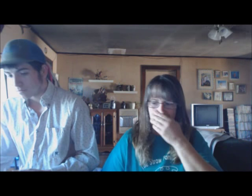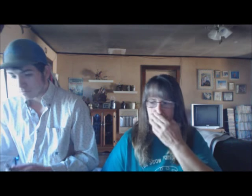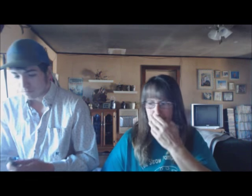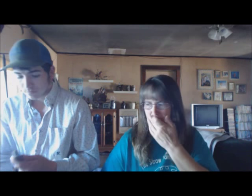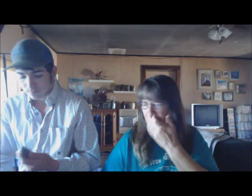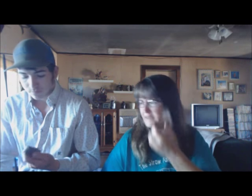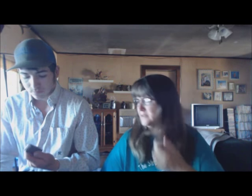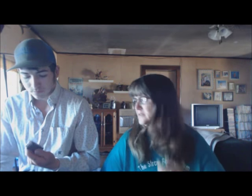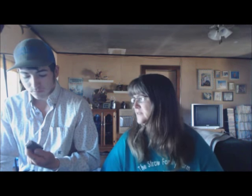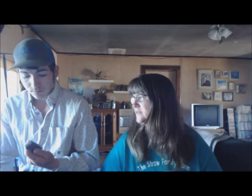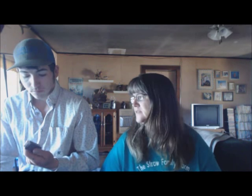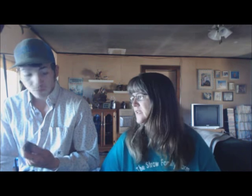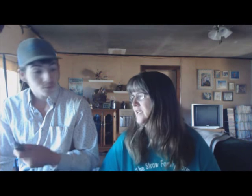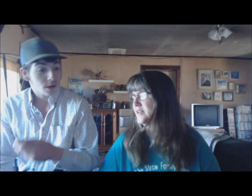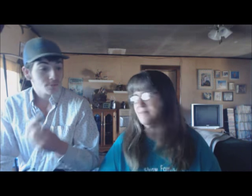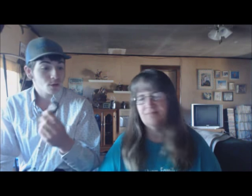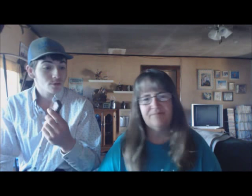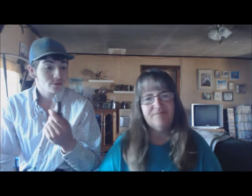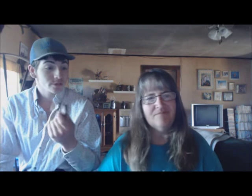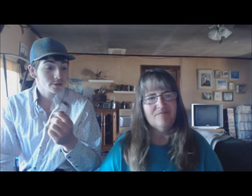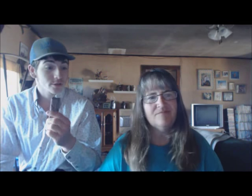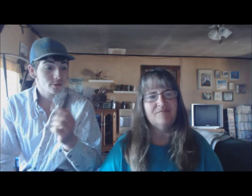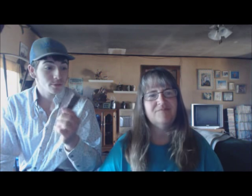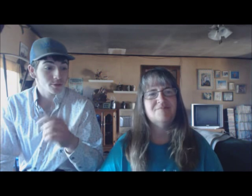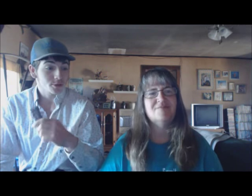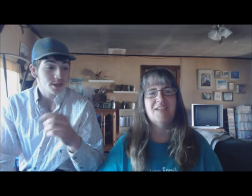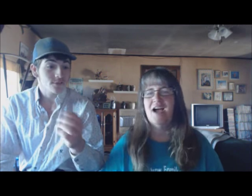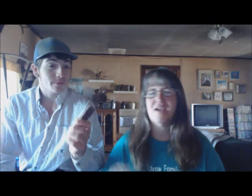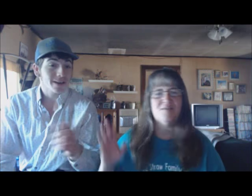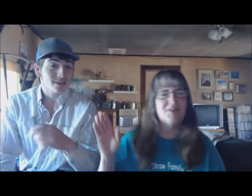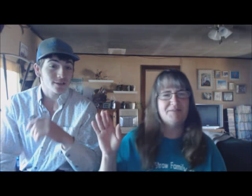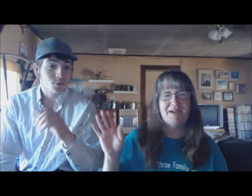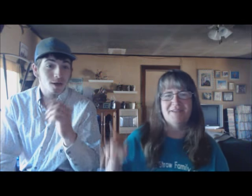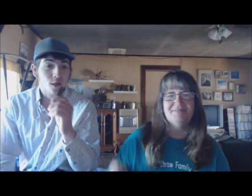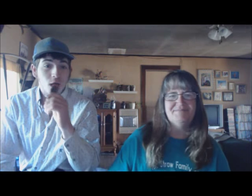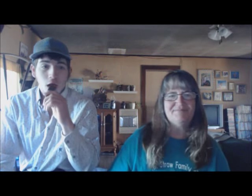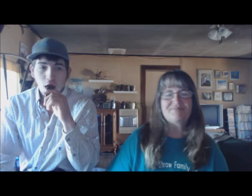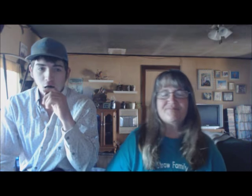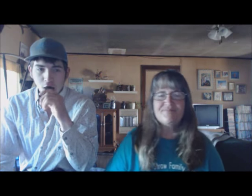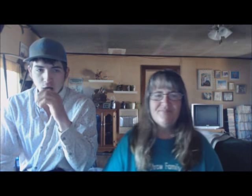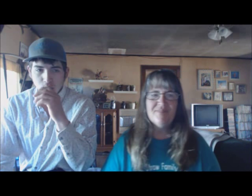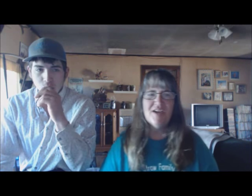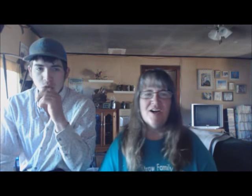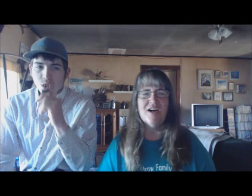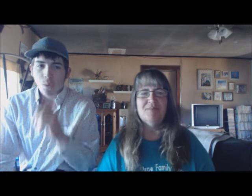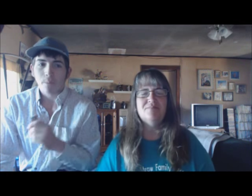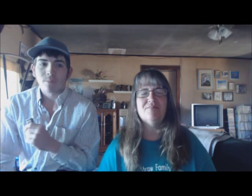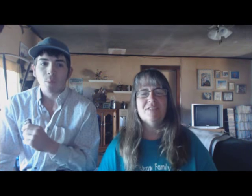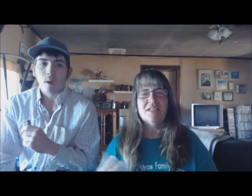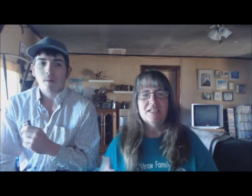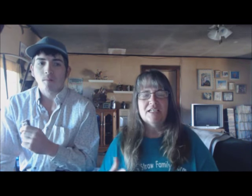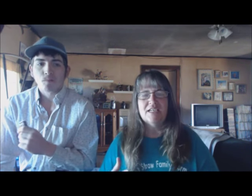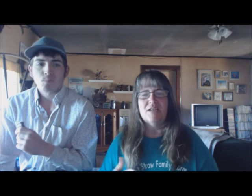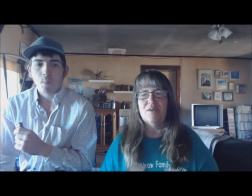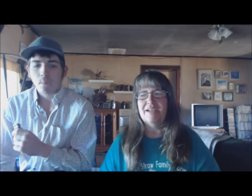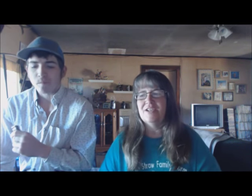what are you rattling, rattling, eating? borrowing your granola box. She didn't have a bag. I didn't want a bag. Um, anyway,